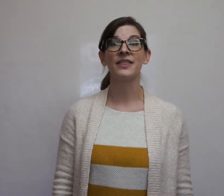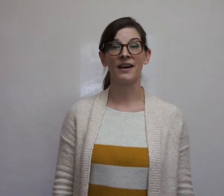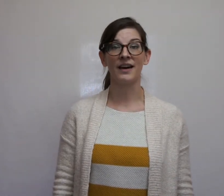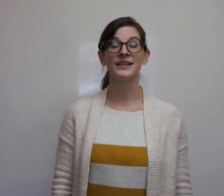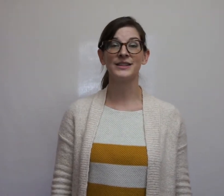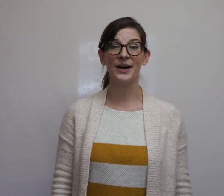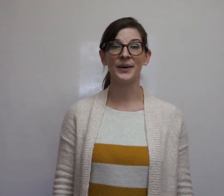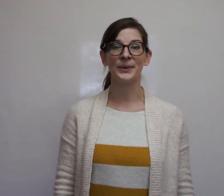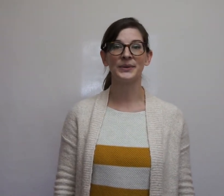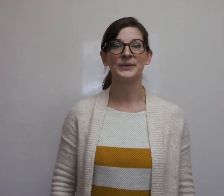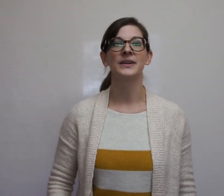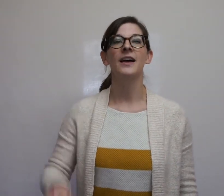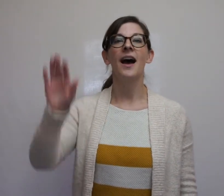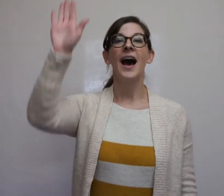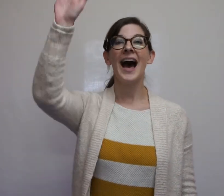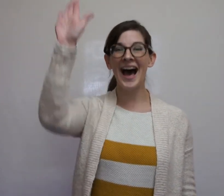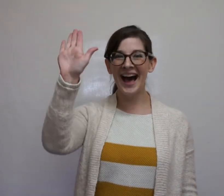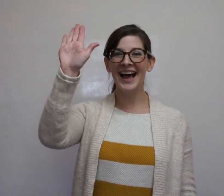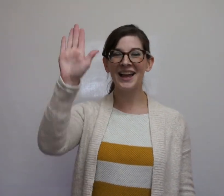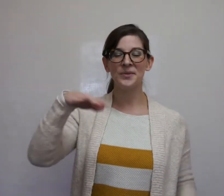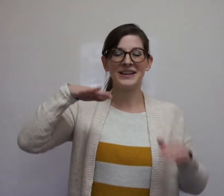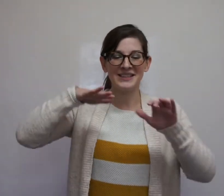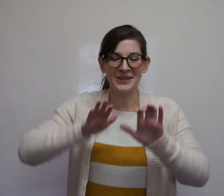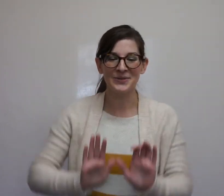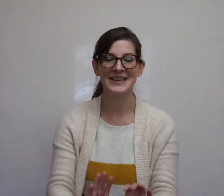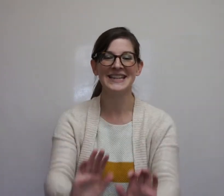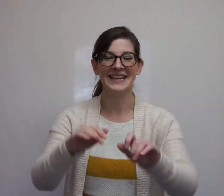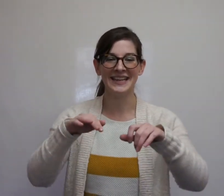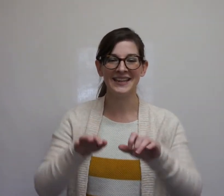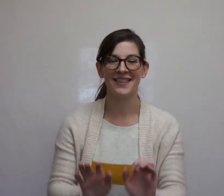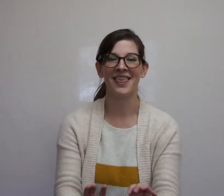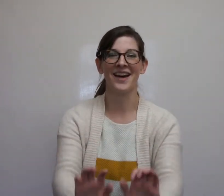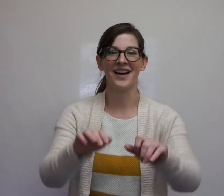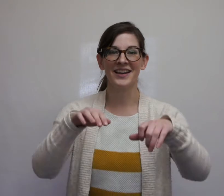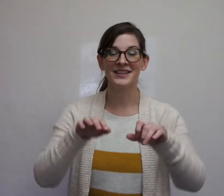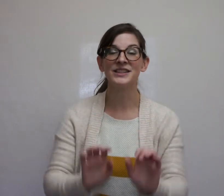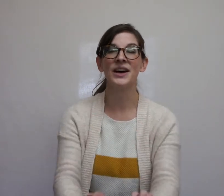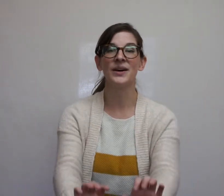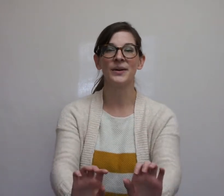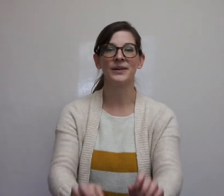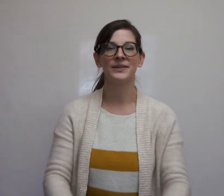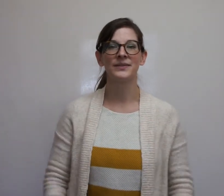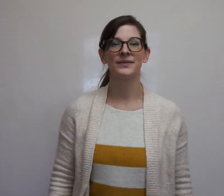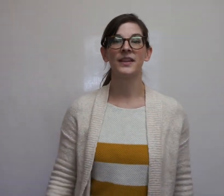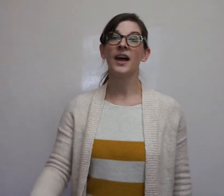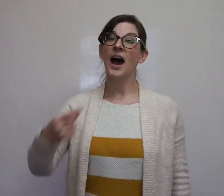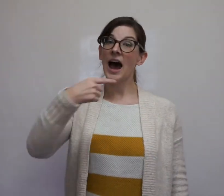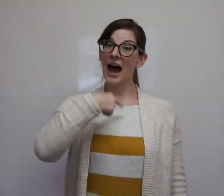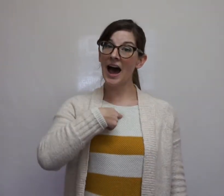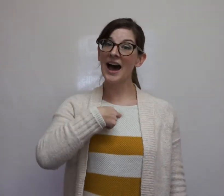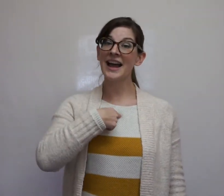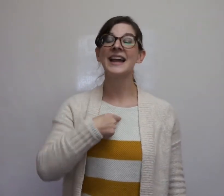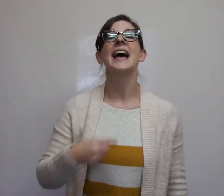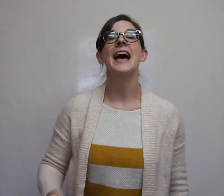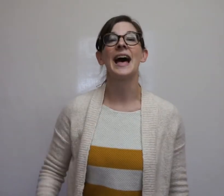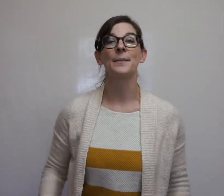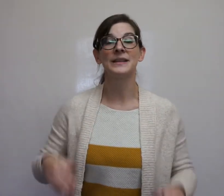the dough. I am to knead the dough. I am